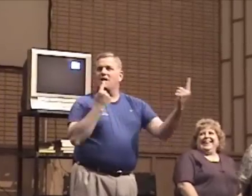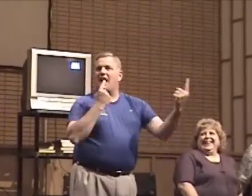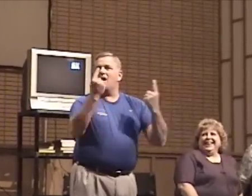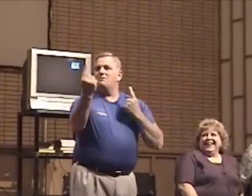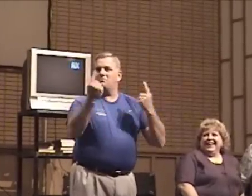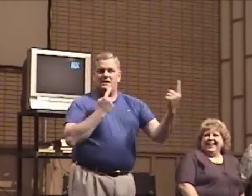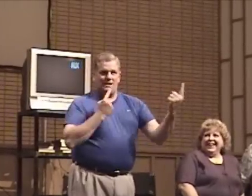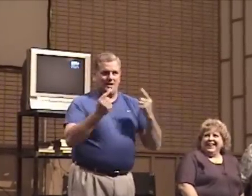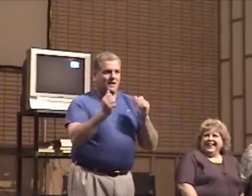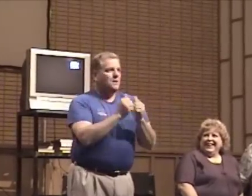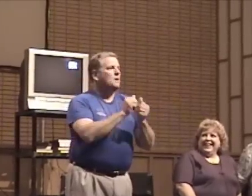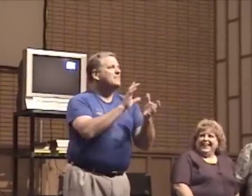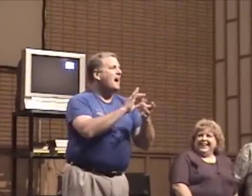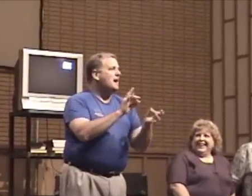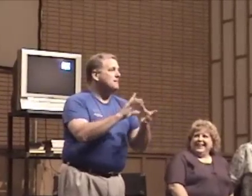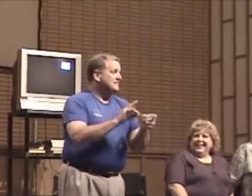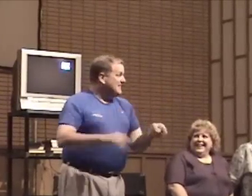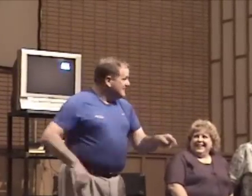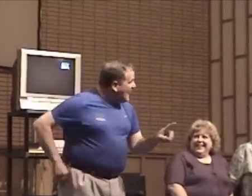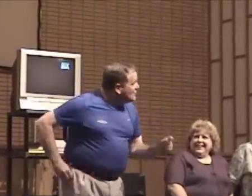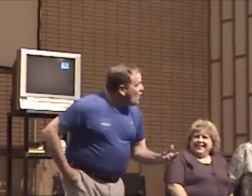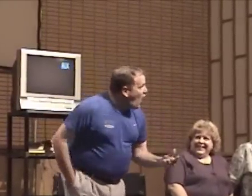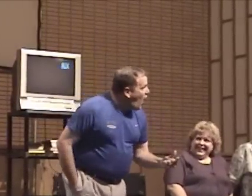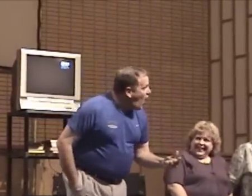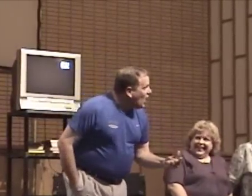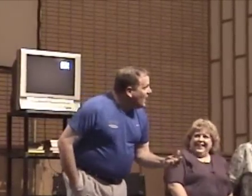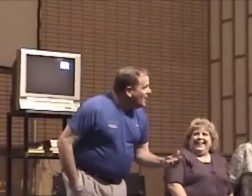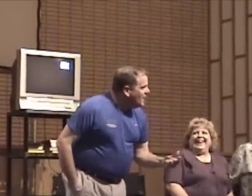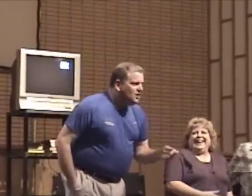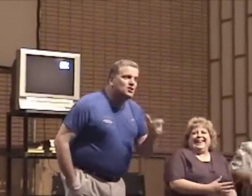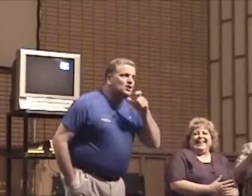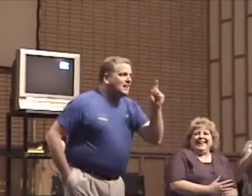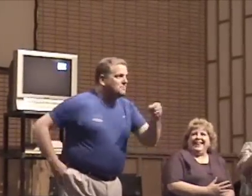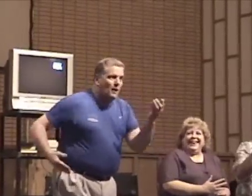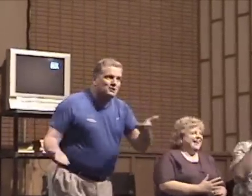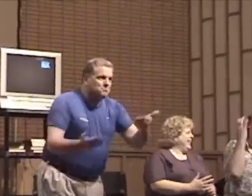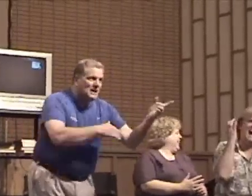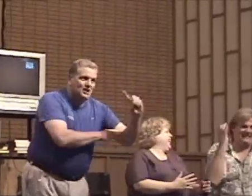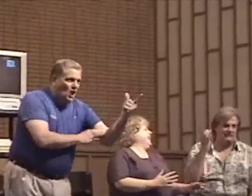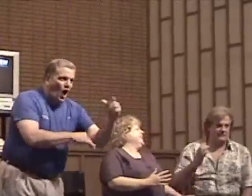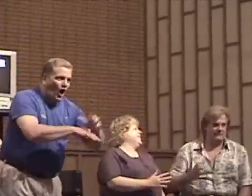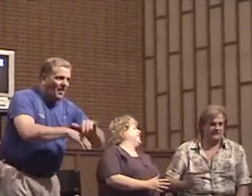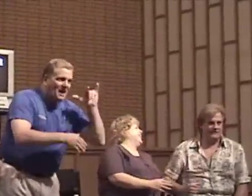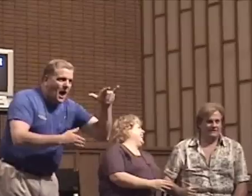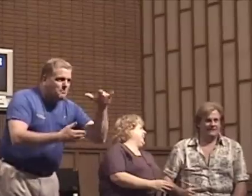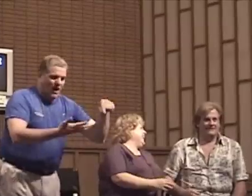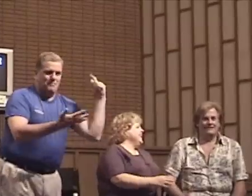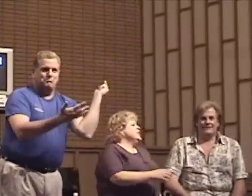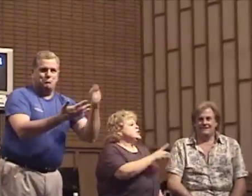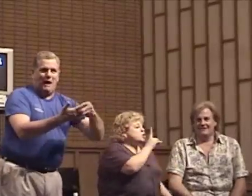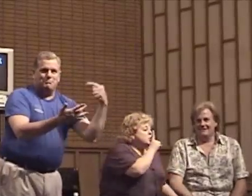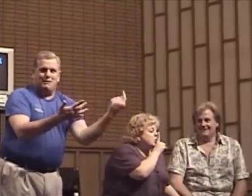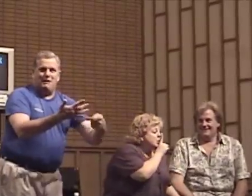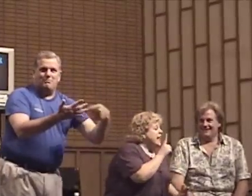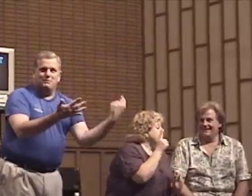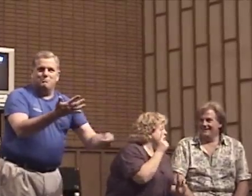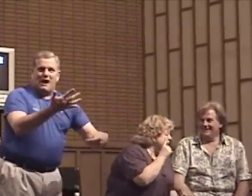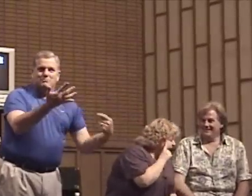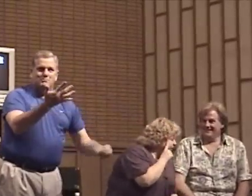came to me with comments. And I is that a dog? Yeah. It's a kind of dog, my man. What did you say? what it